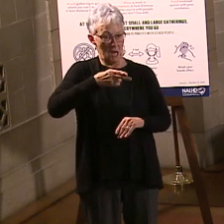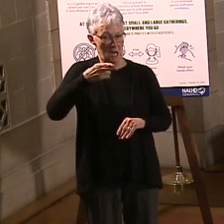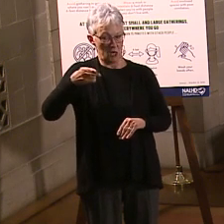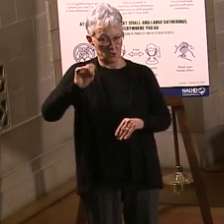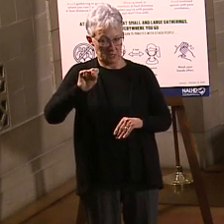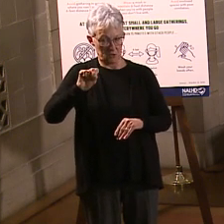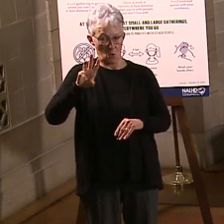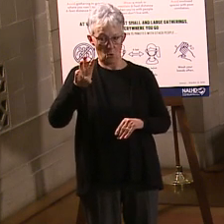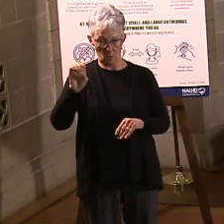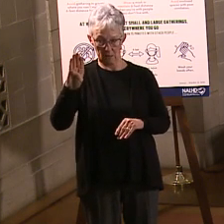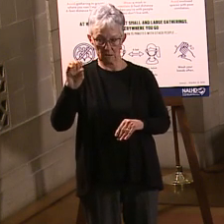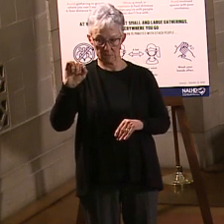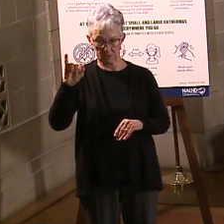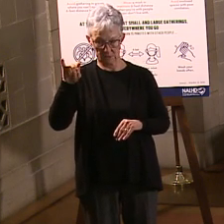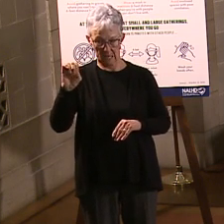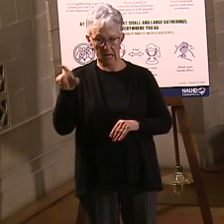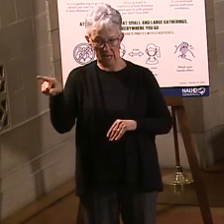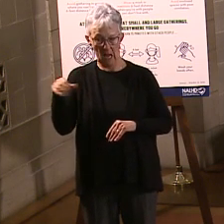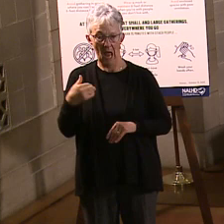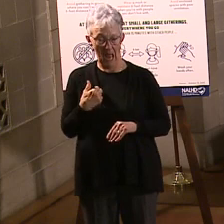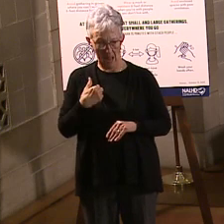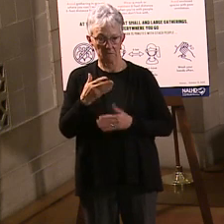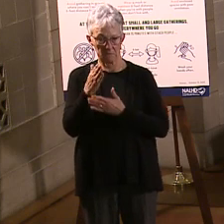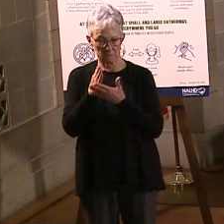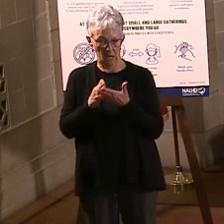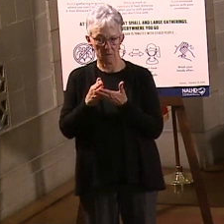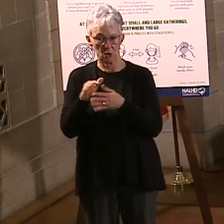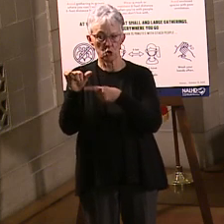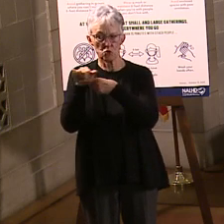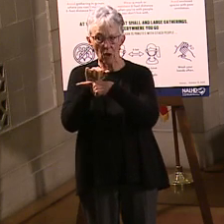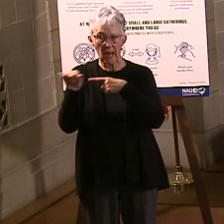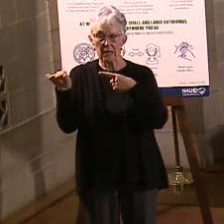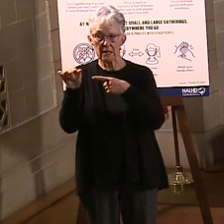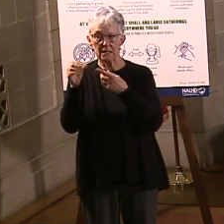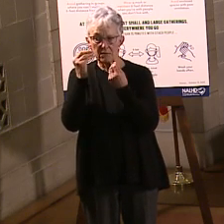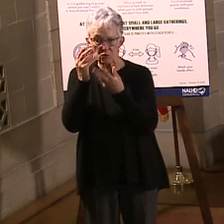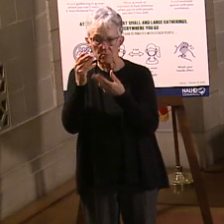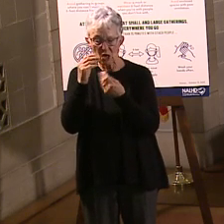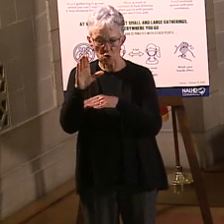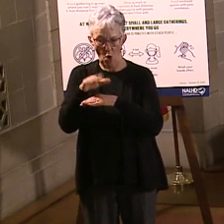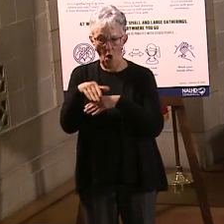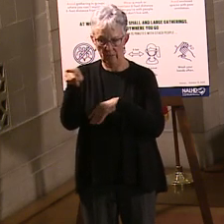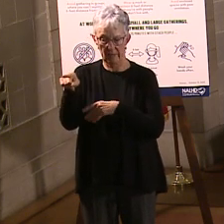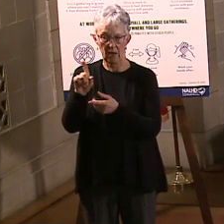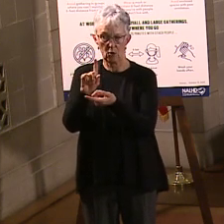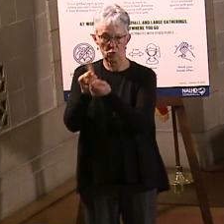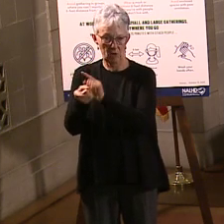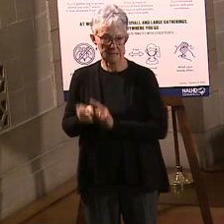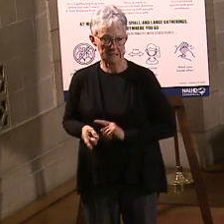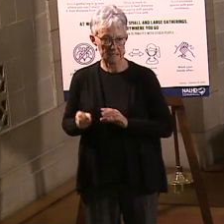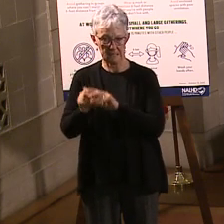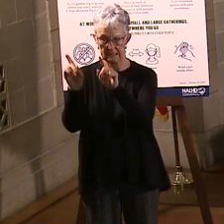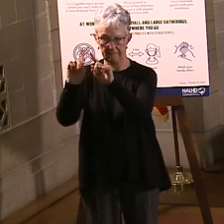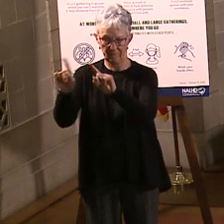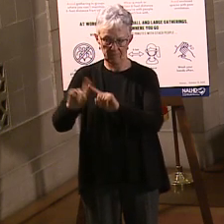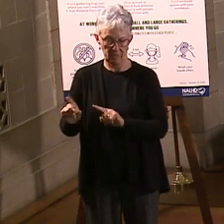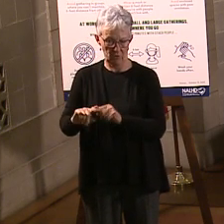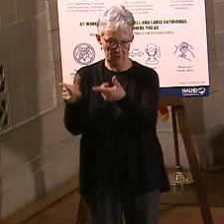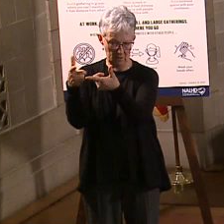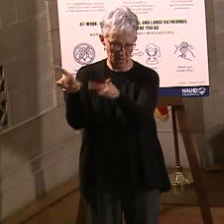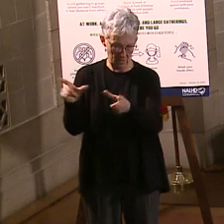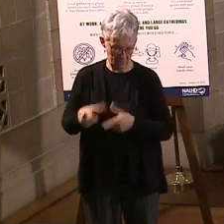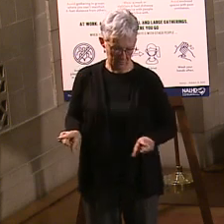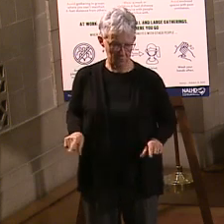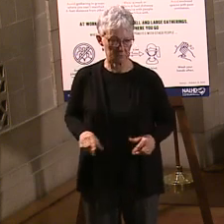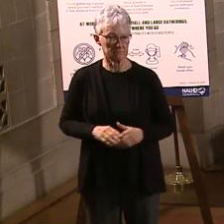that we have some language support and that there are some training materials and things like that also being translated into other languages as well. And I'll go into that